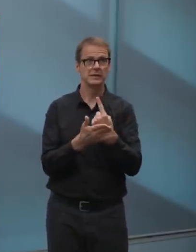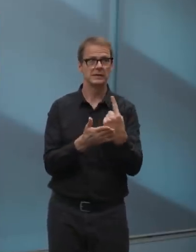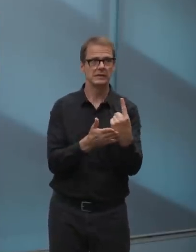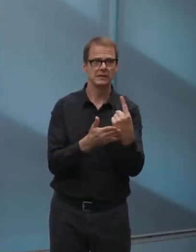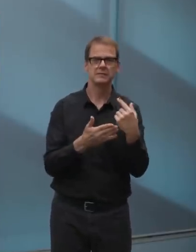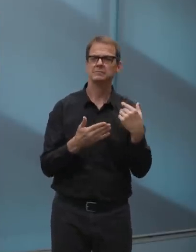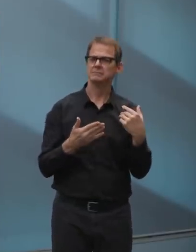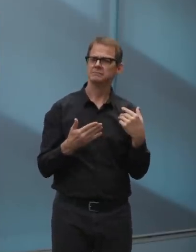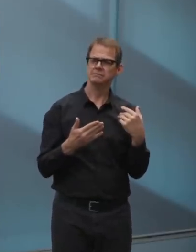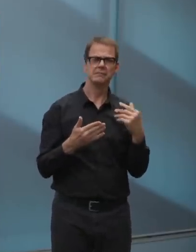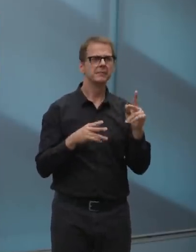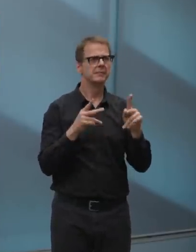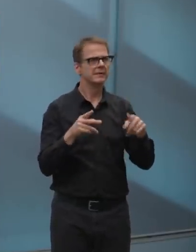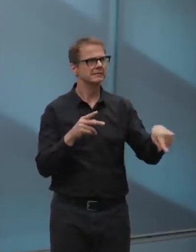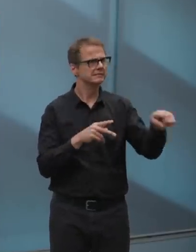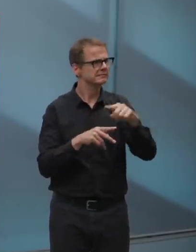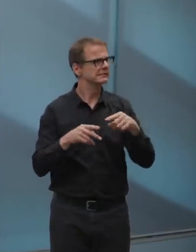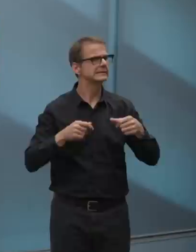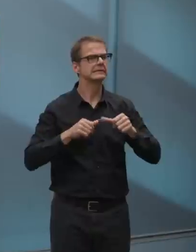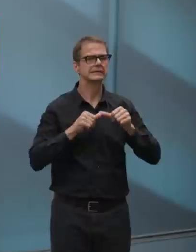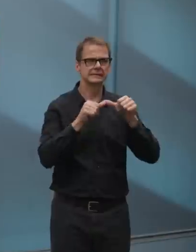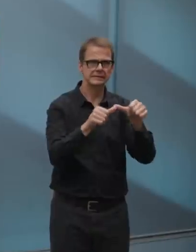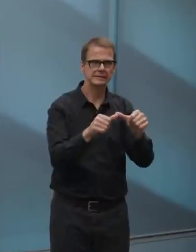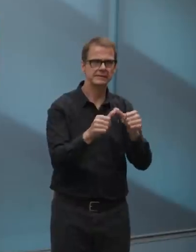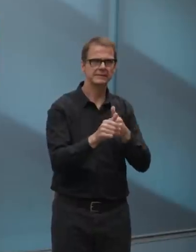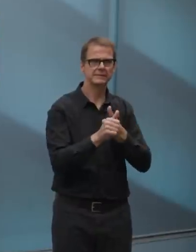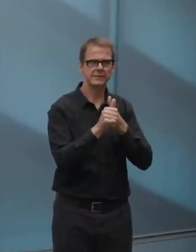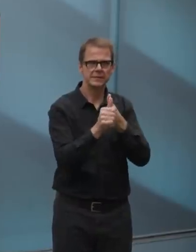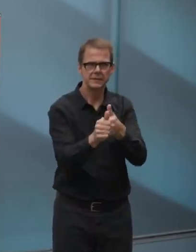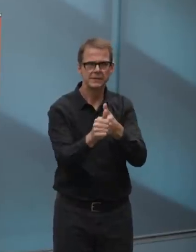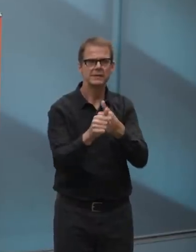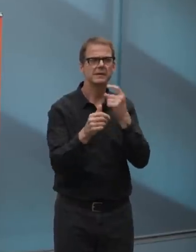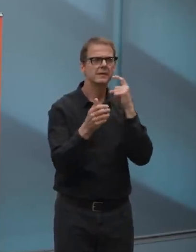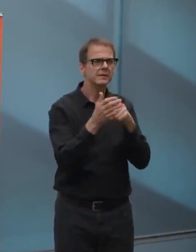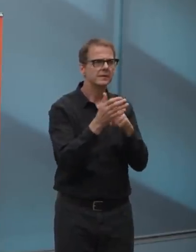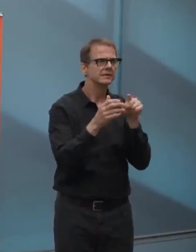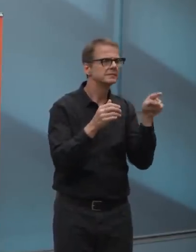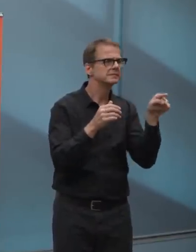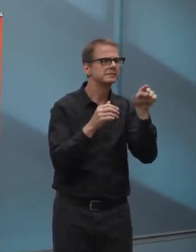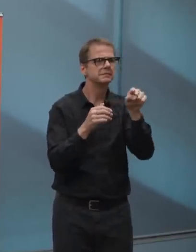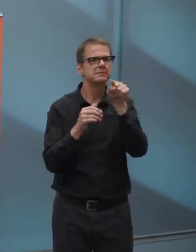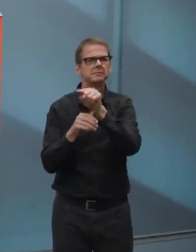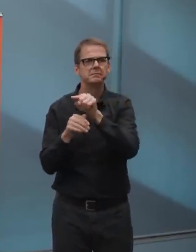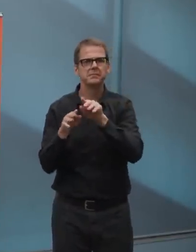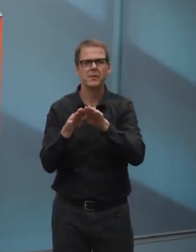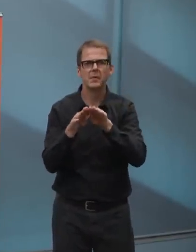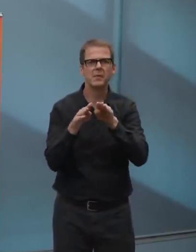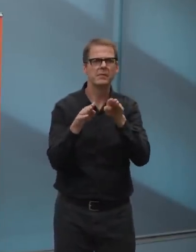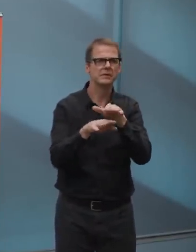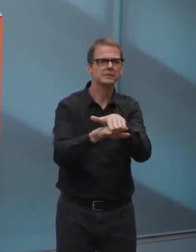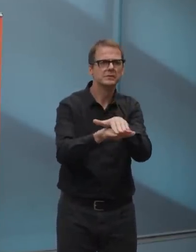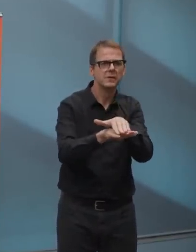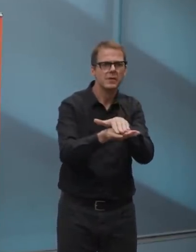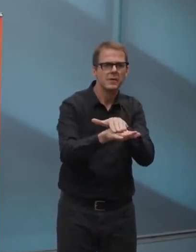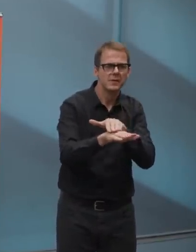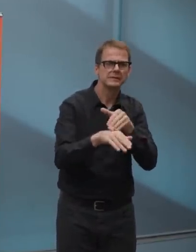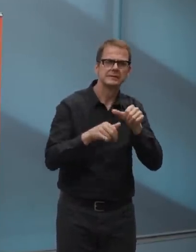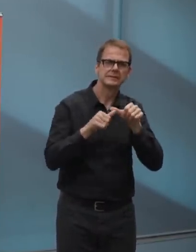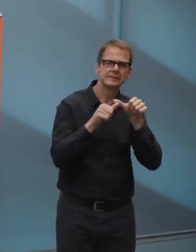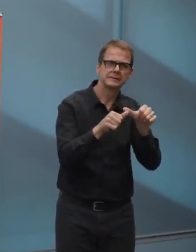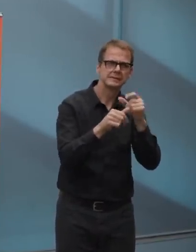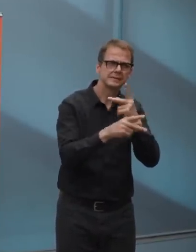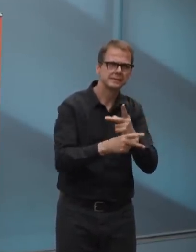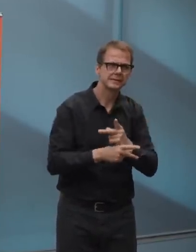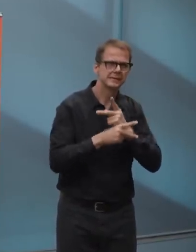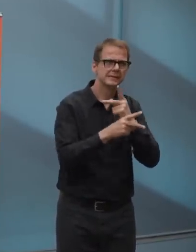People are beginning to carefully venture back out and out of their homes, which is important for us to